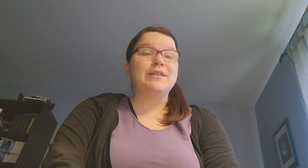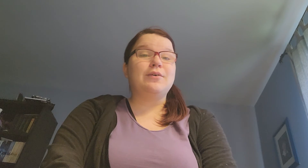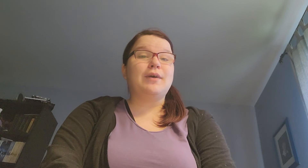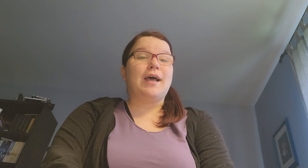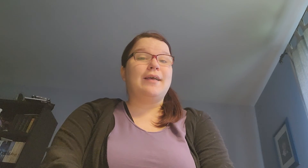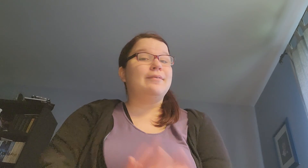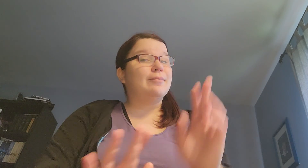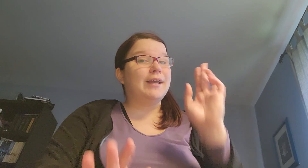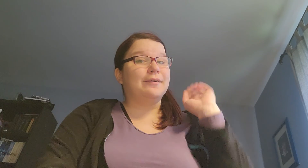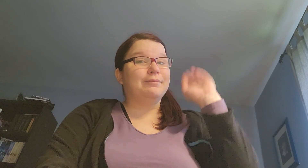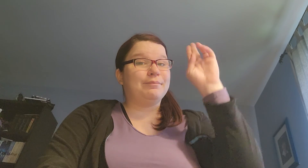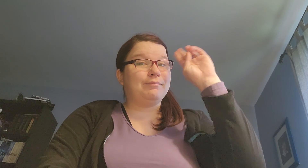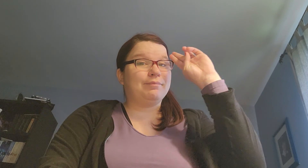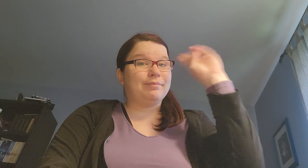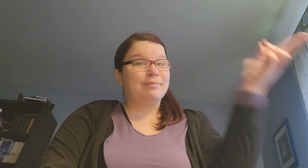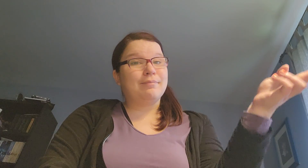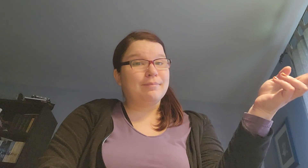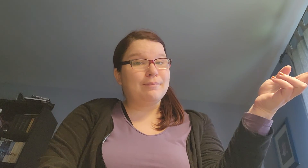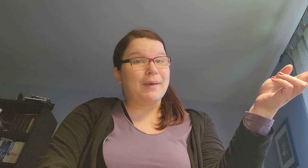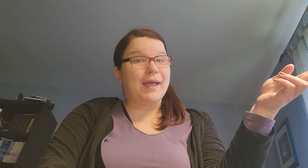see you guys later. Bye!